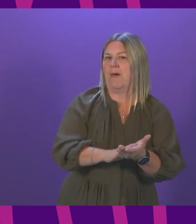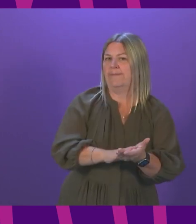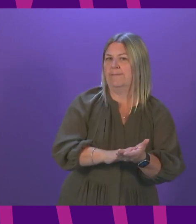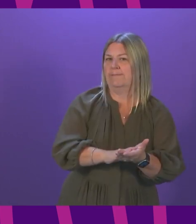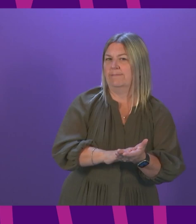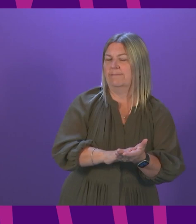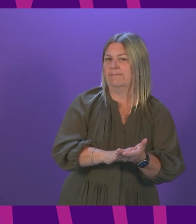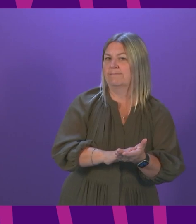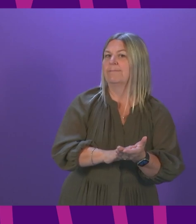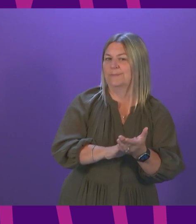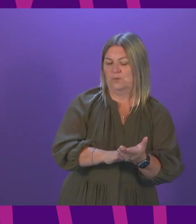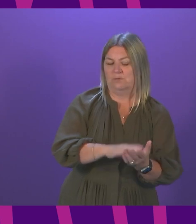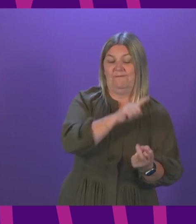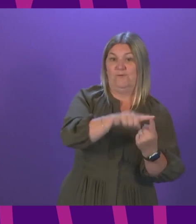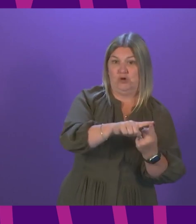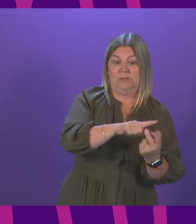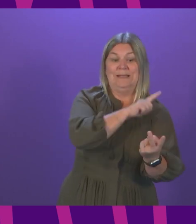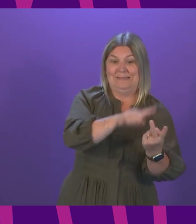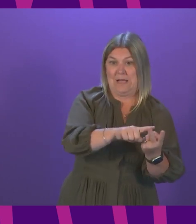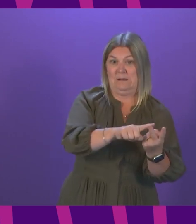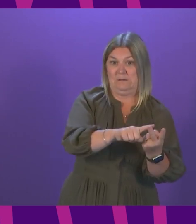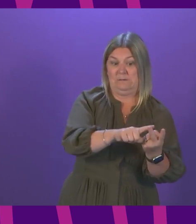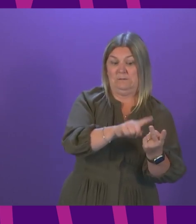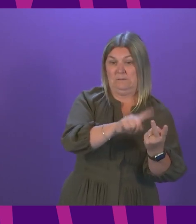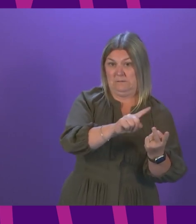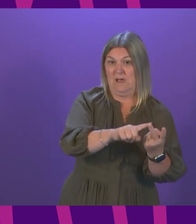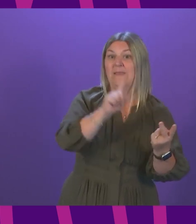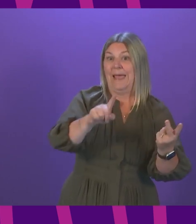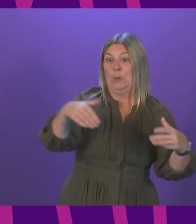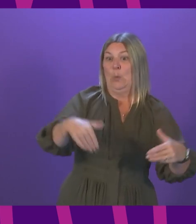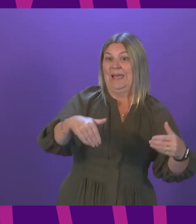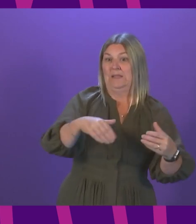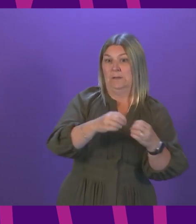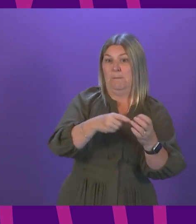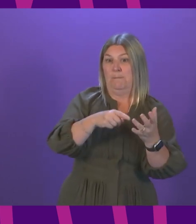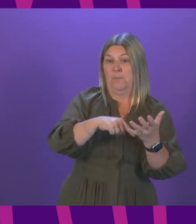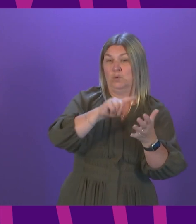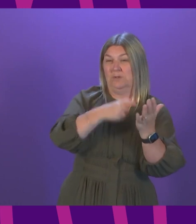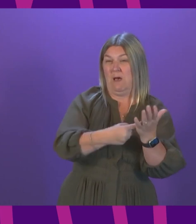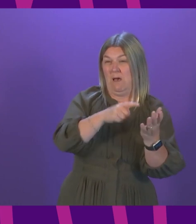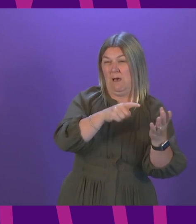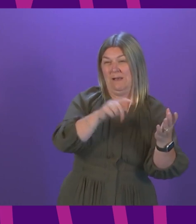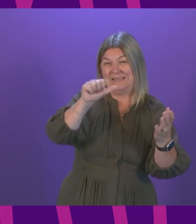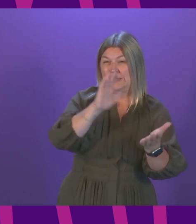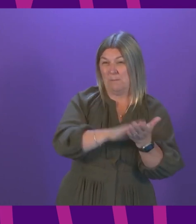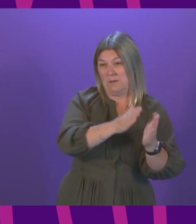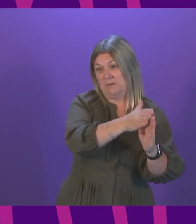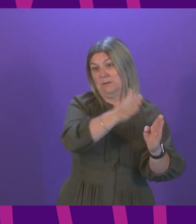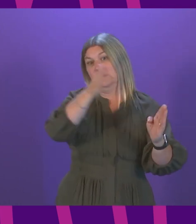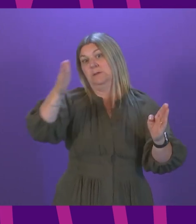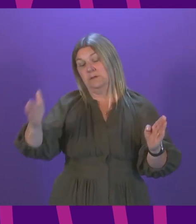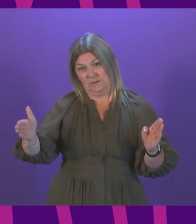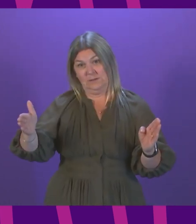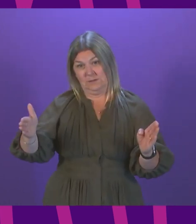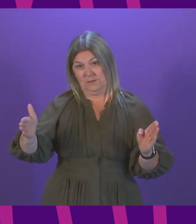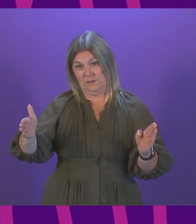vaccination. So, in my own case, for example, that would mean I wouldn't be eligible for a booster for quite some weeks yet.